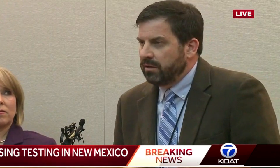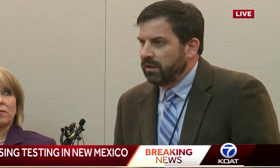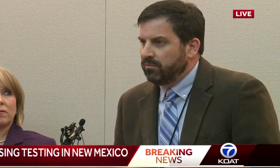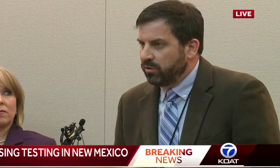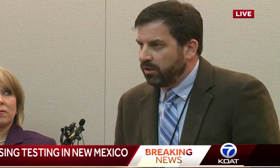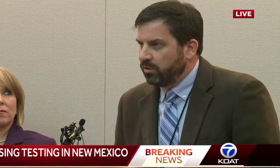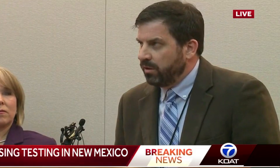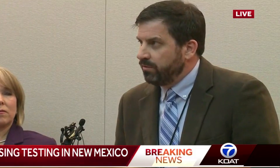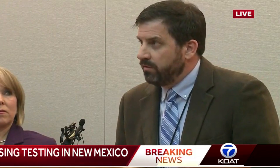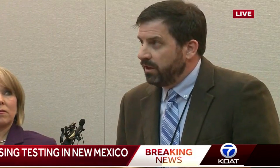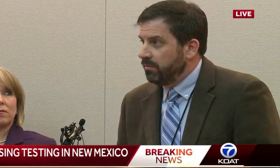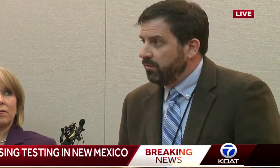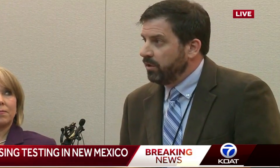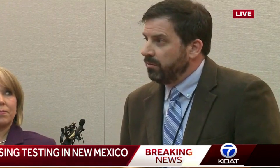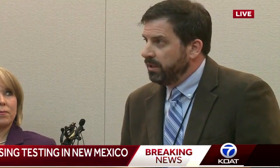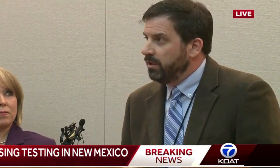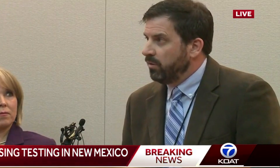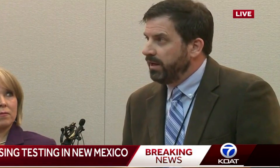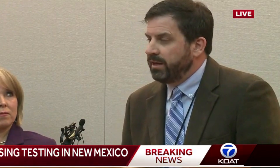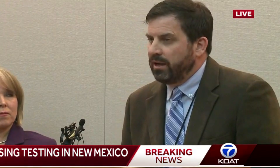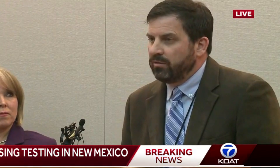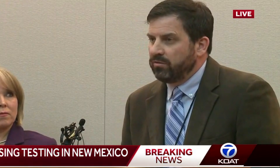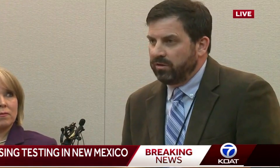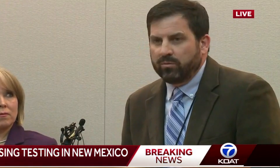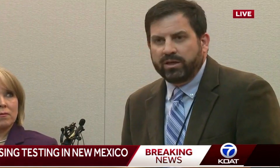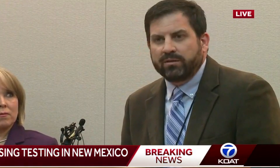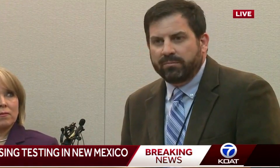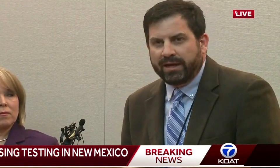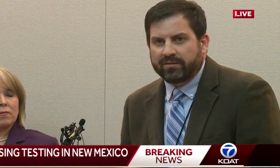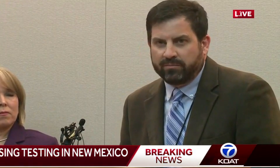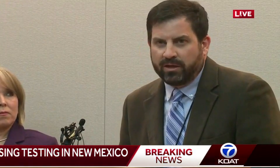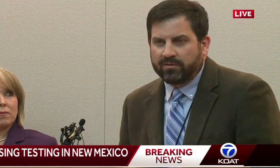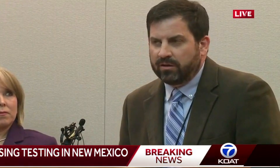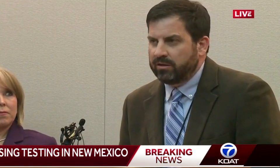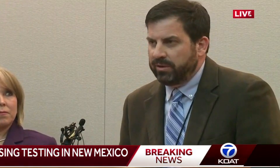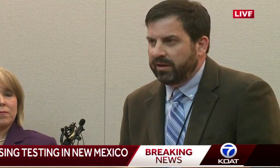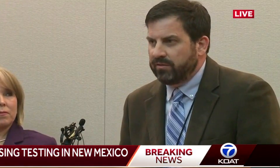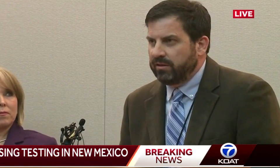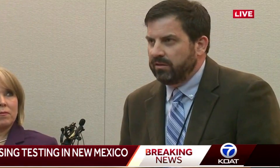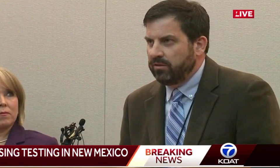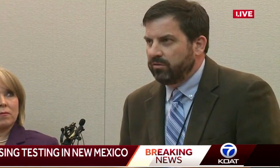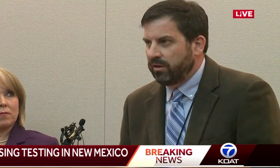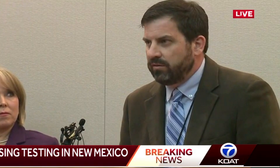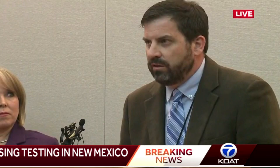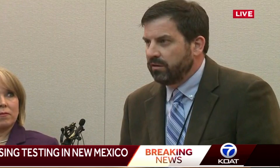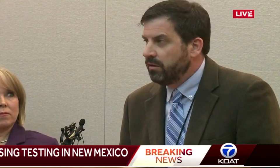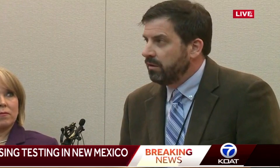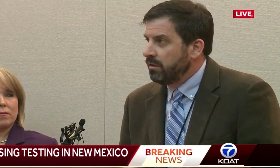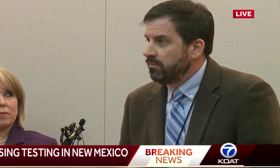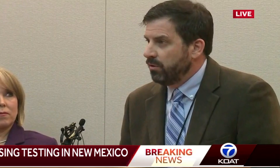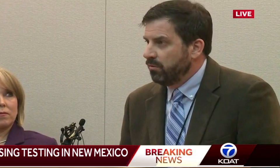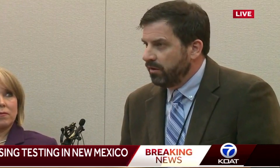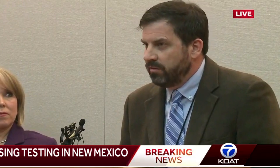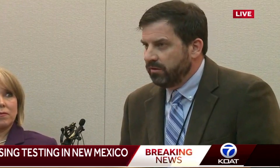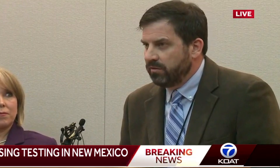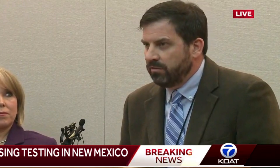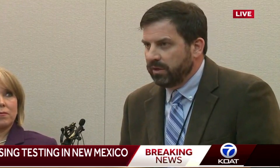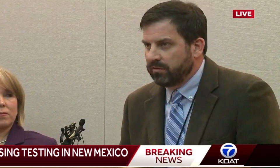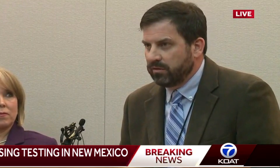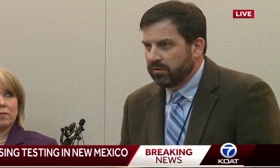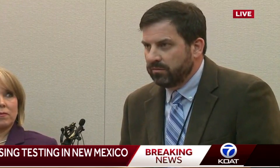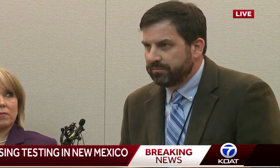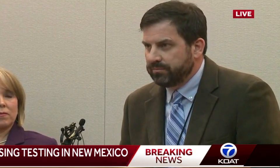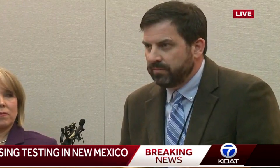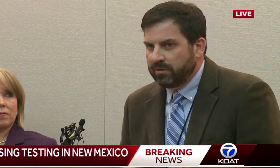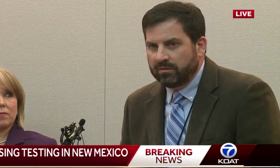Tricor reference laboratory are meeting right now so that we can maximize our capacity to do testing for the residents